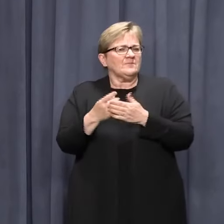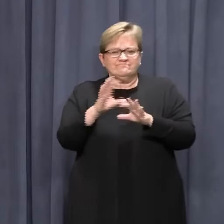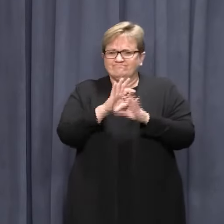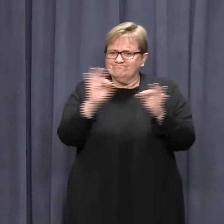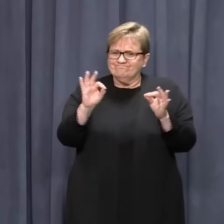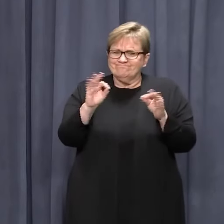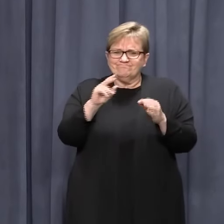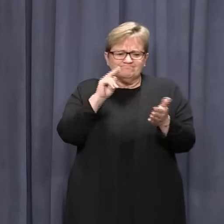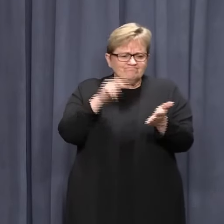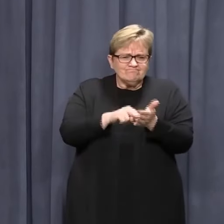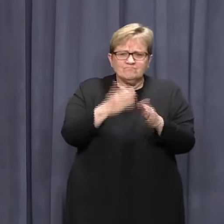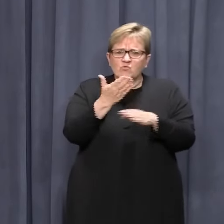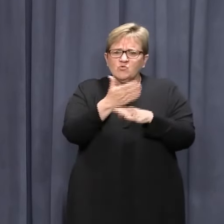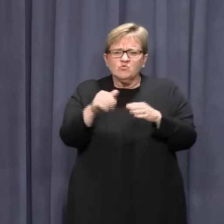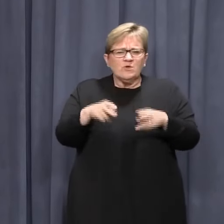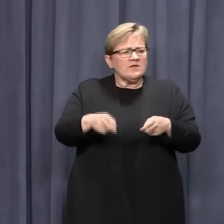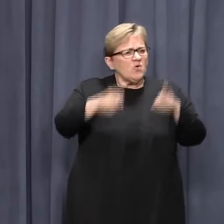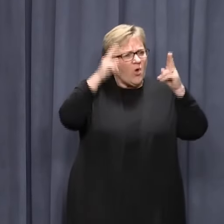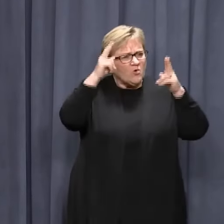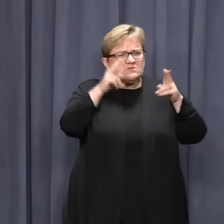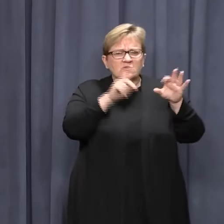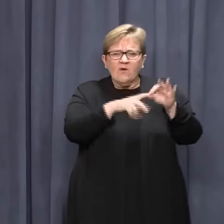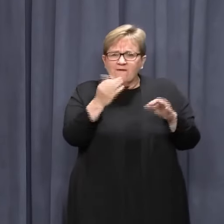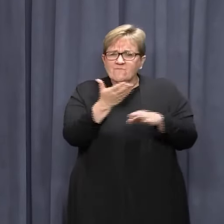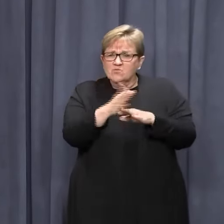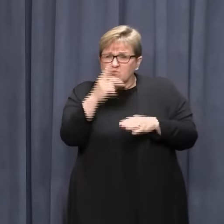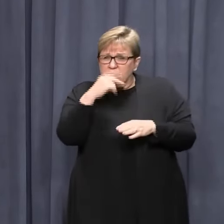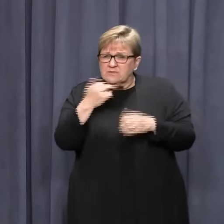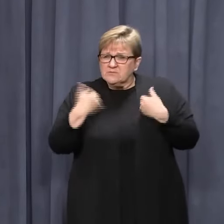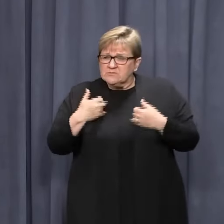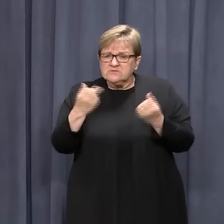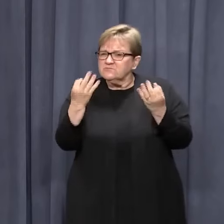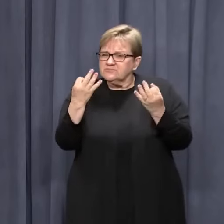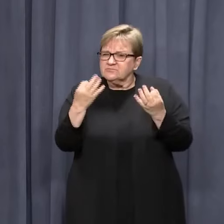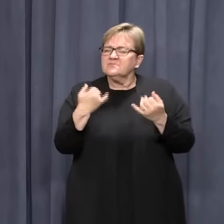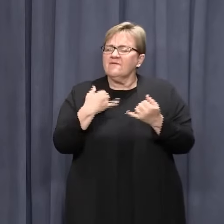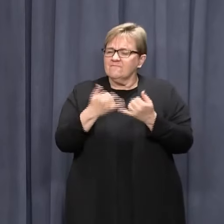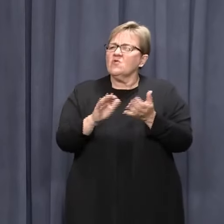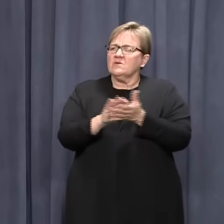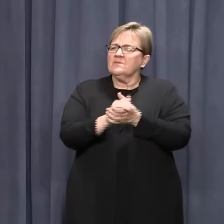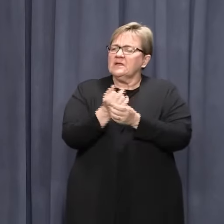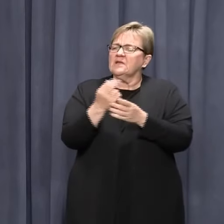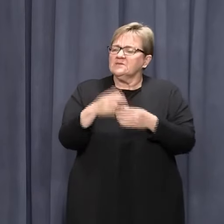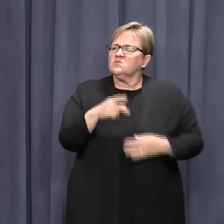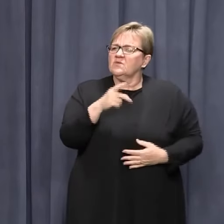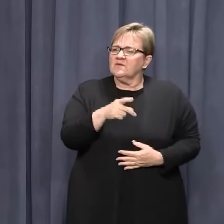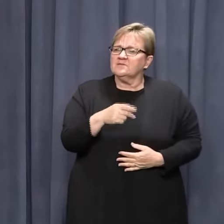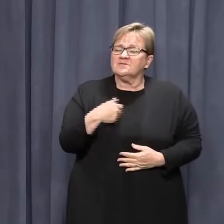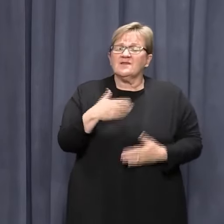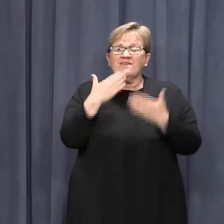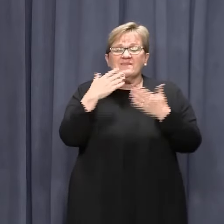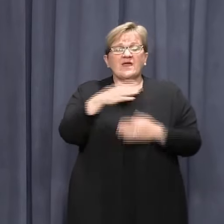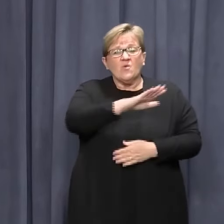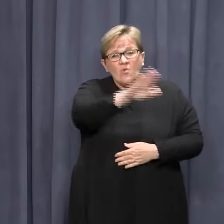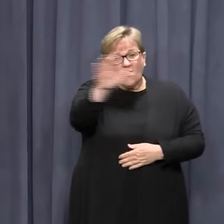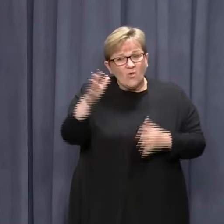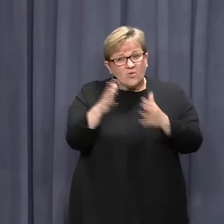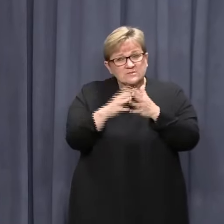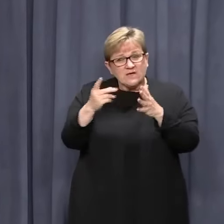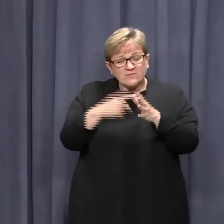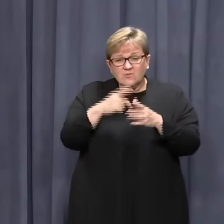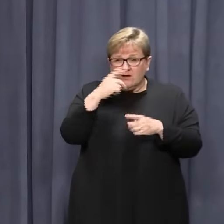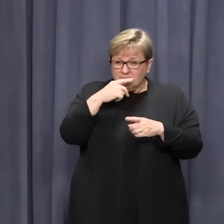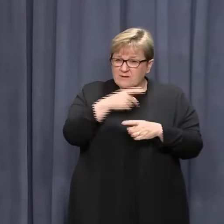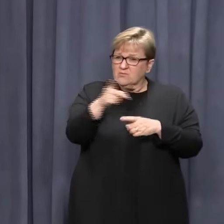record any new cases in our hotel quarantine system and it's very pleasing. I also want to thank all West Australians for their